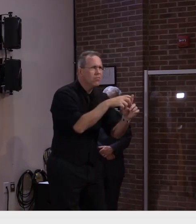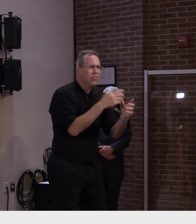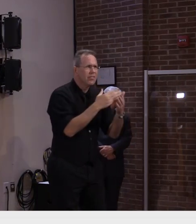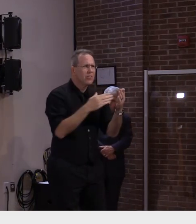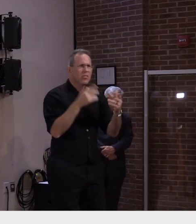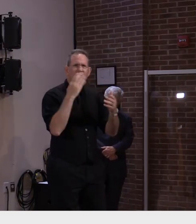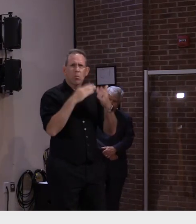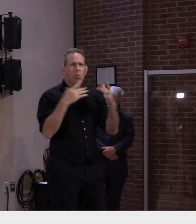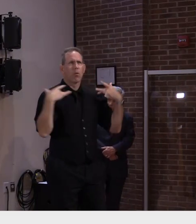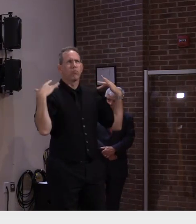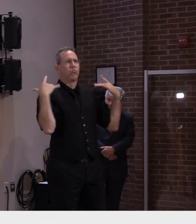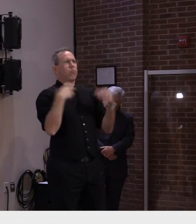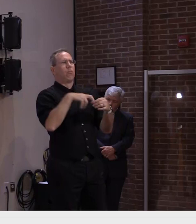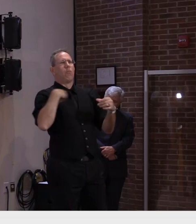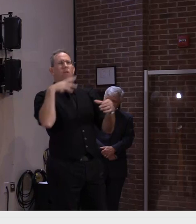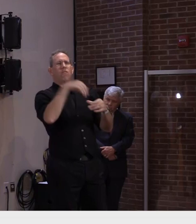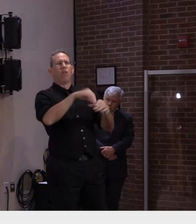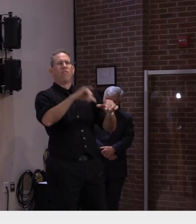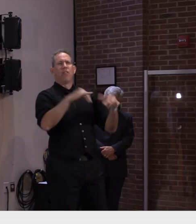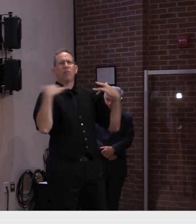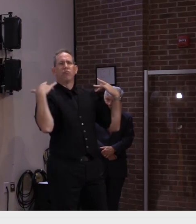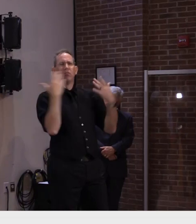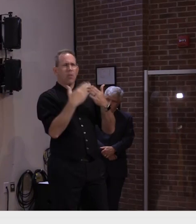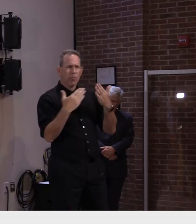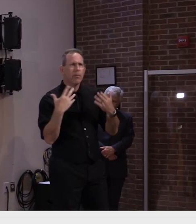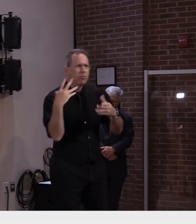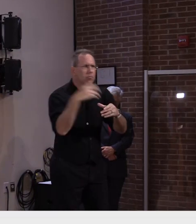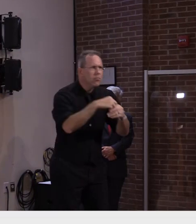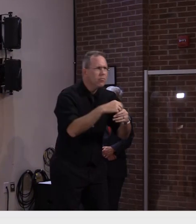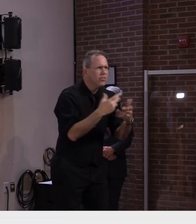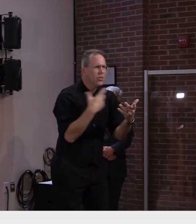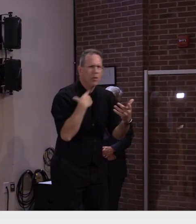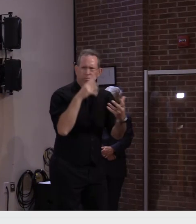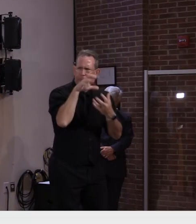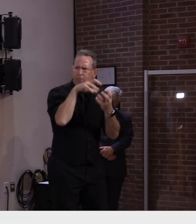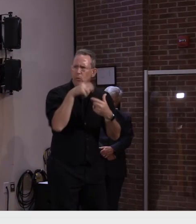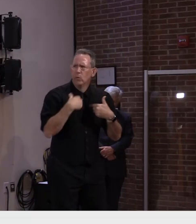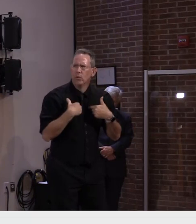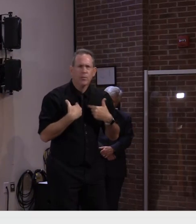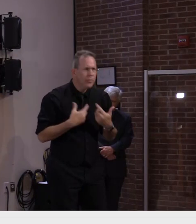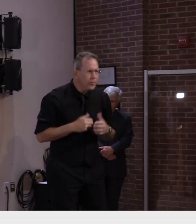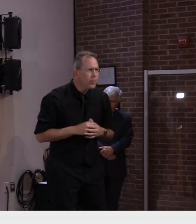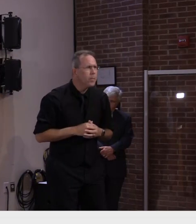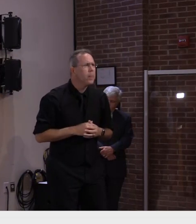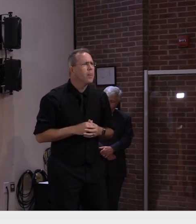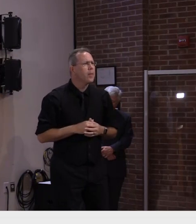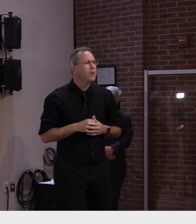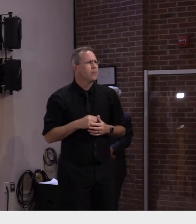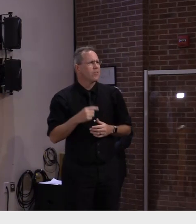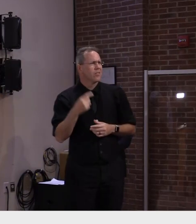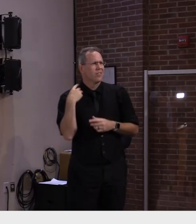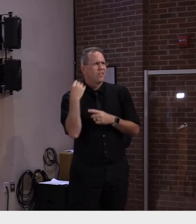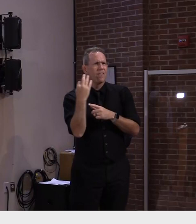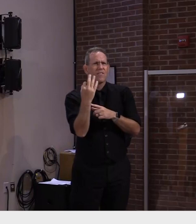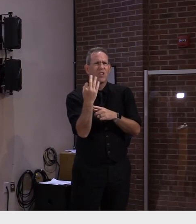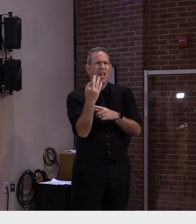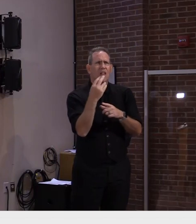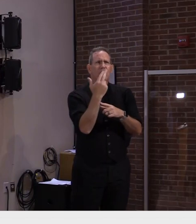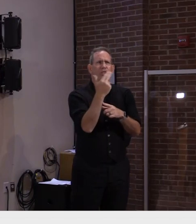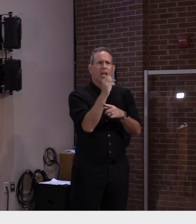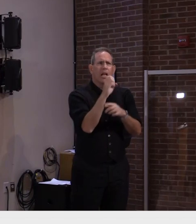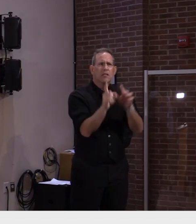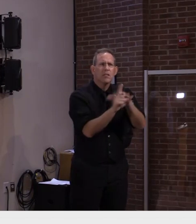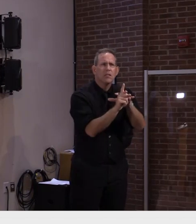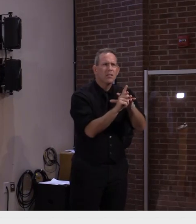surprised to hear yesterday that the case number had gone to 24 from 13 on Friday. They're getting a lot of questions and